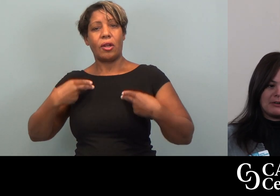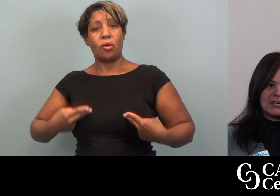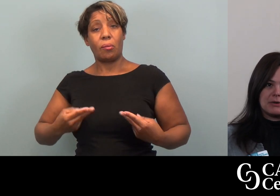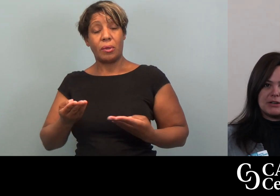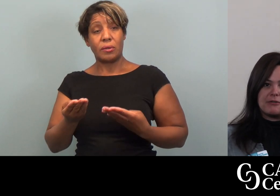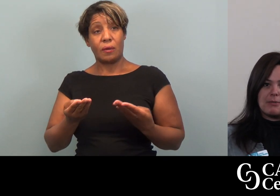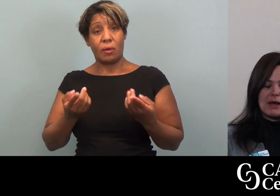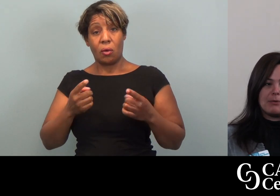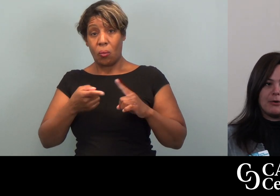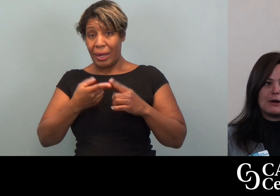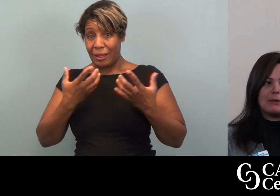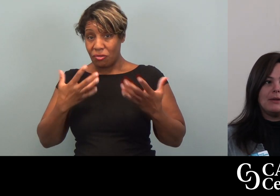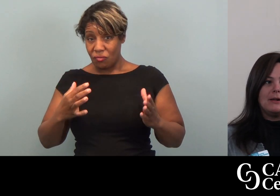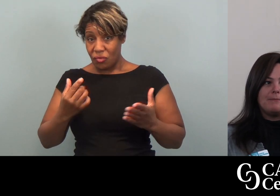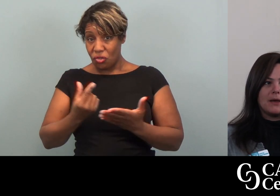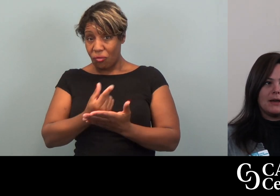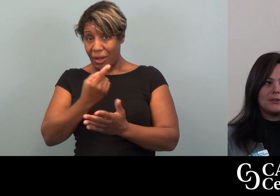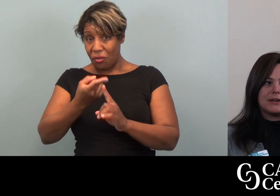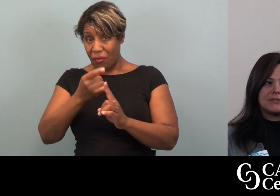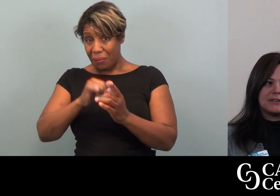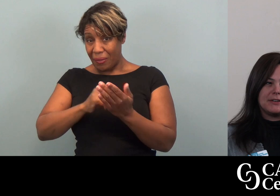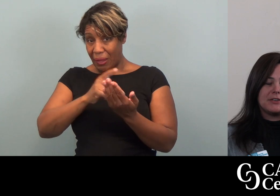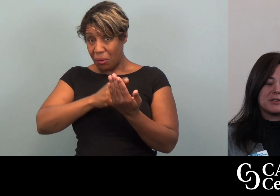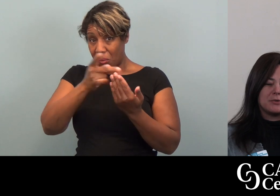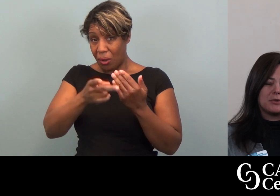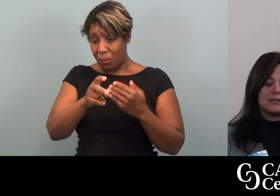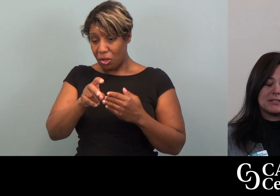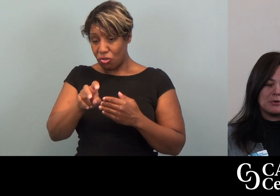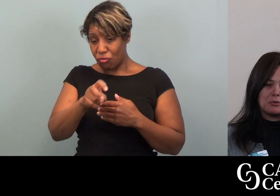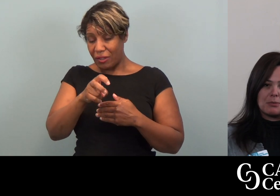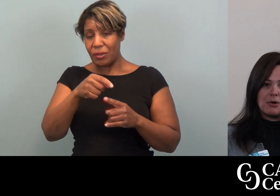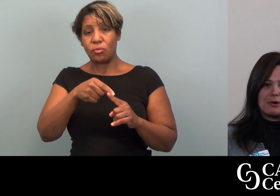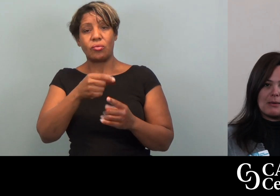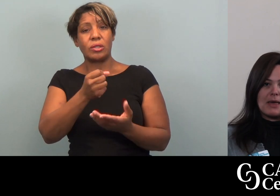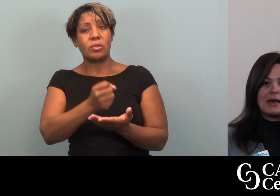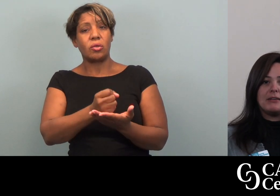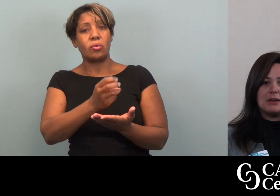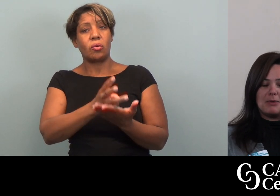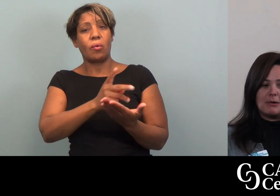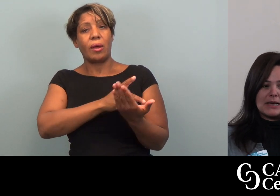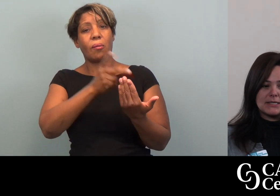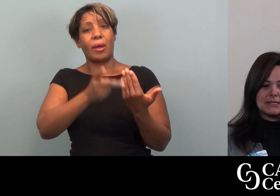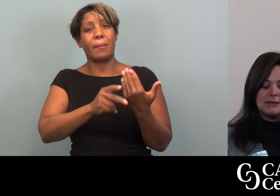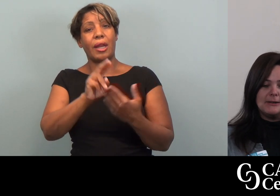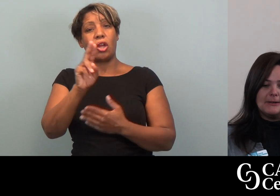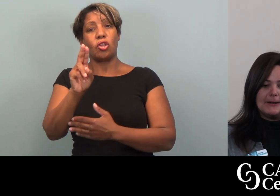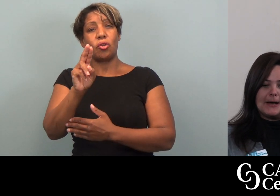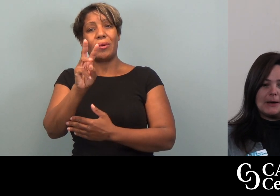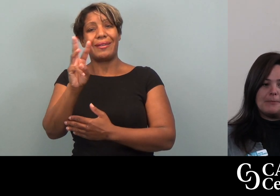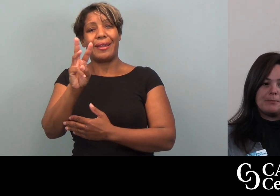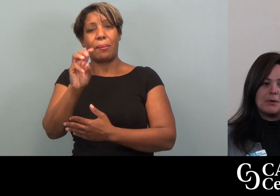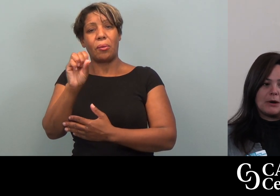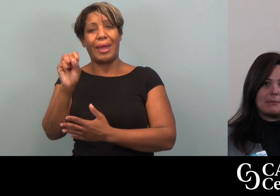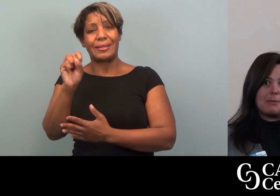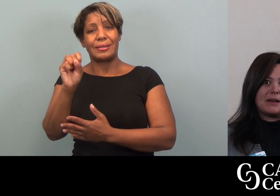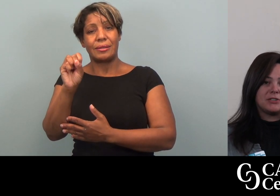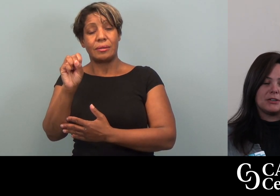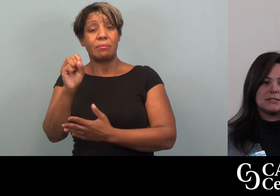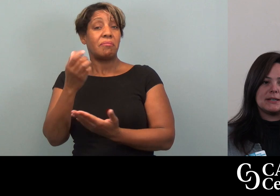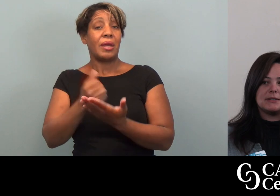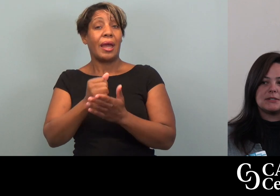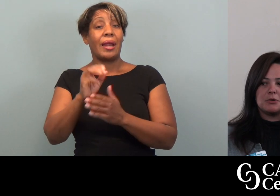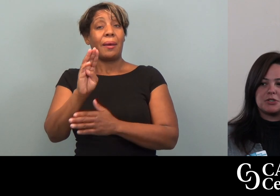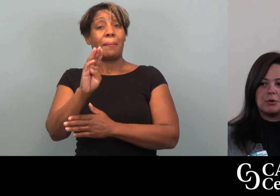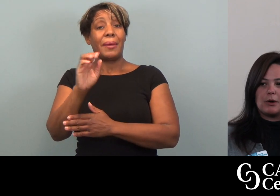After I graduated from that program, transferred into the social work program at UWS, where I got my